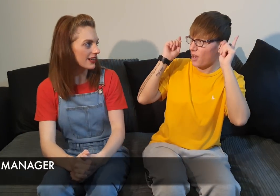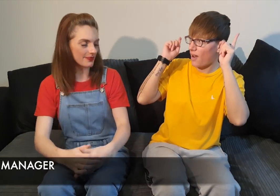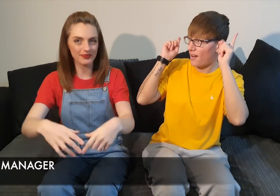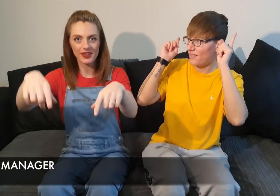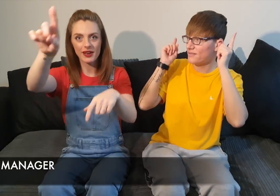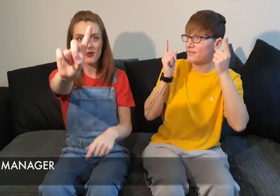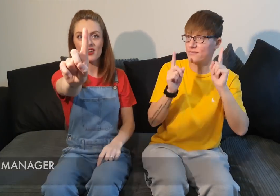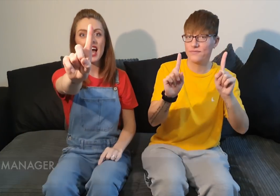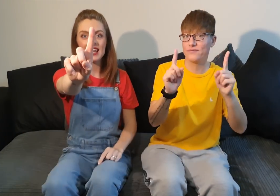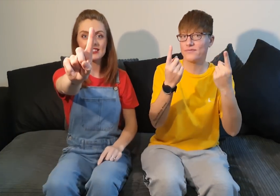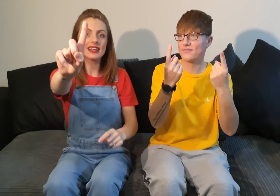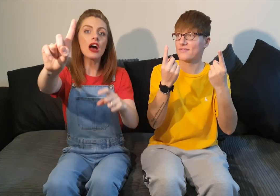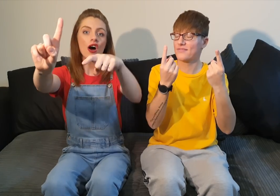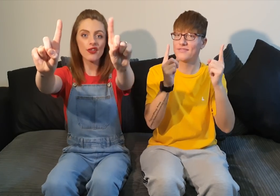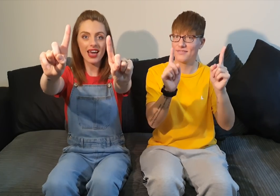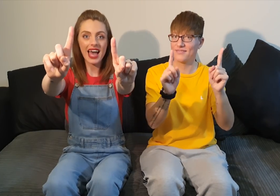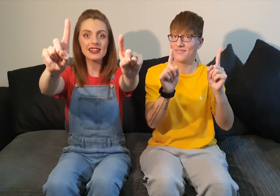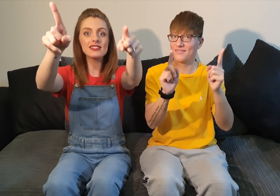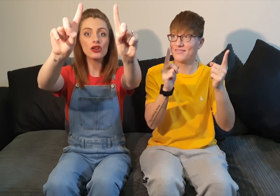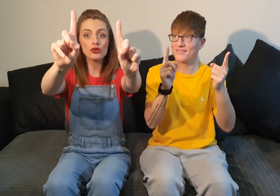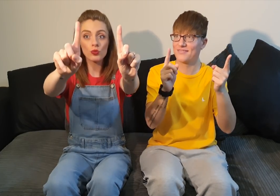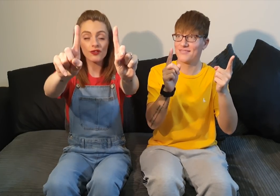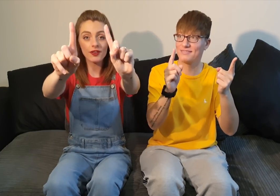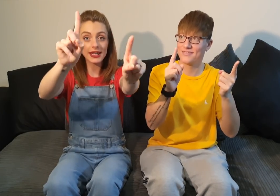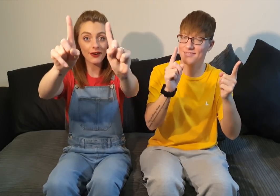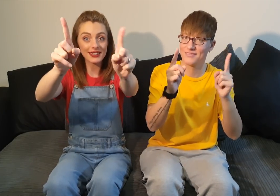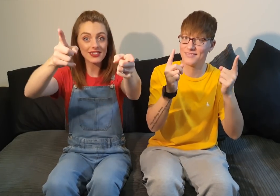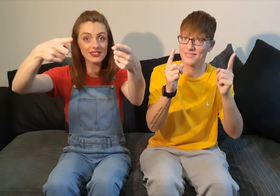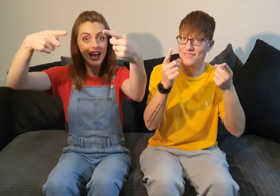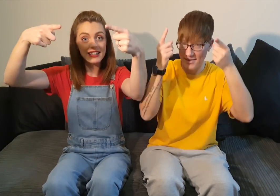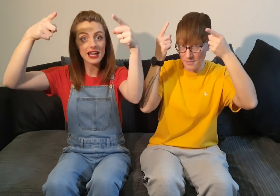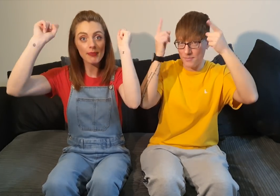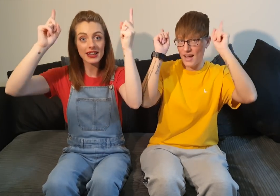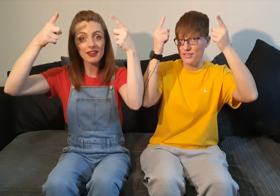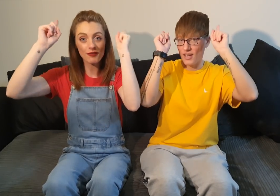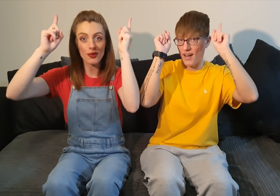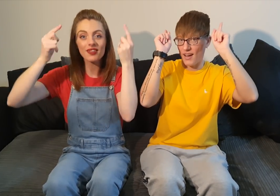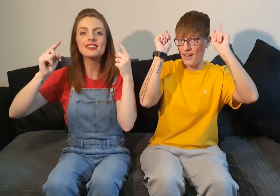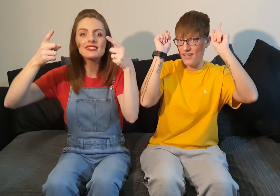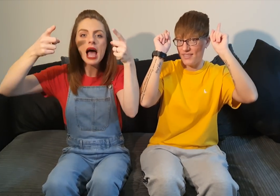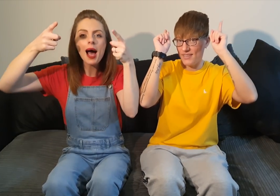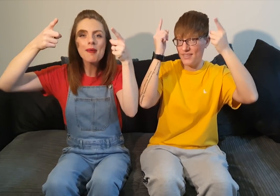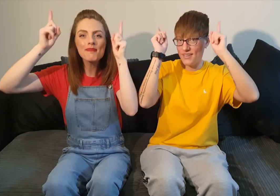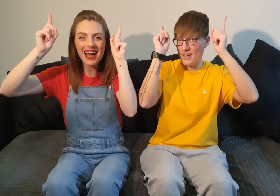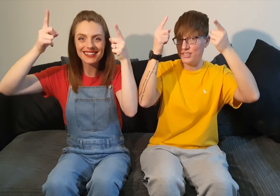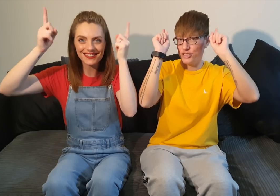one hand other hand one finger on each side back and forth this is manager